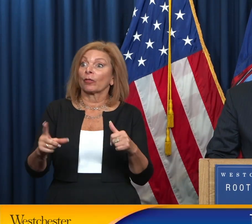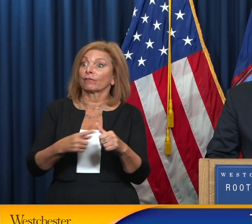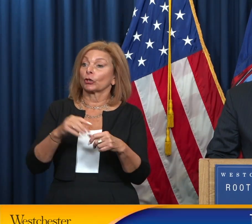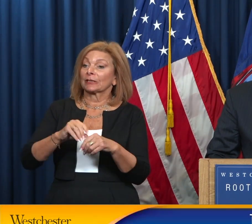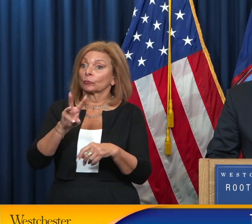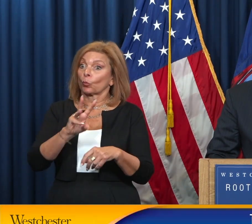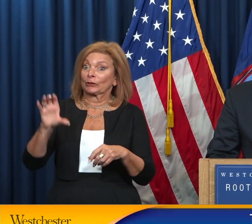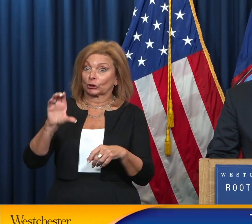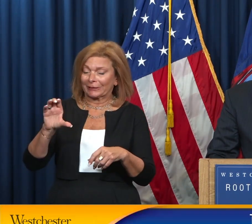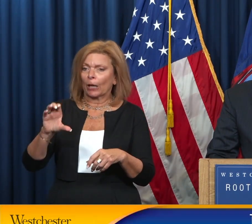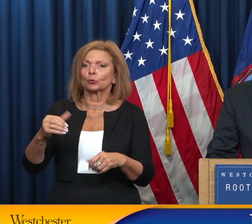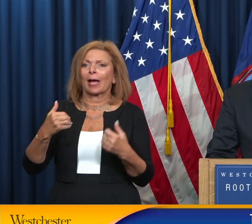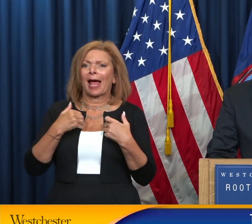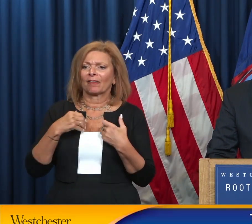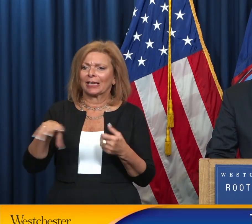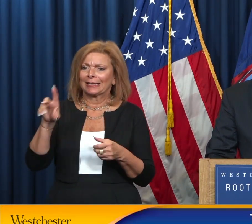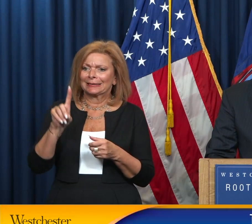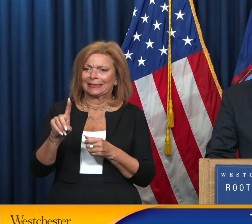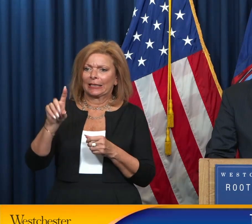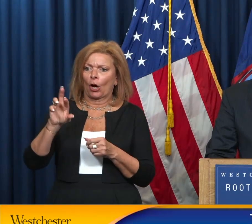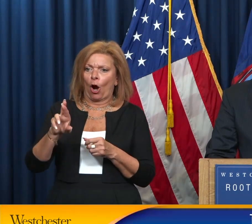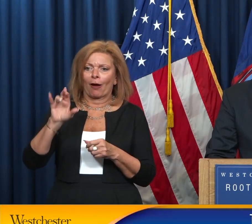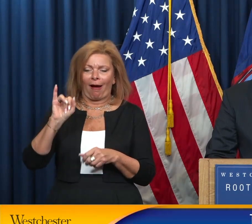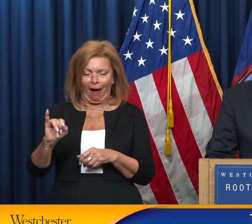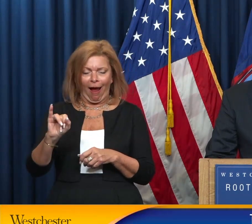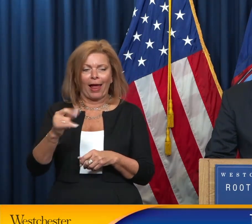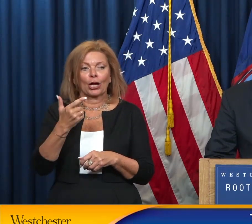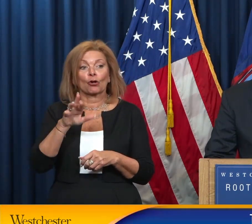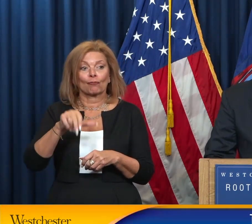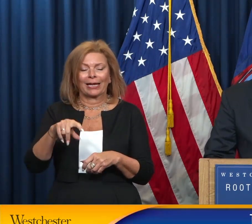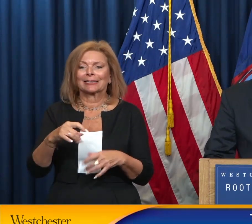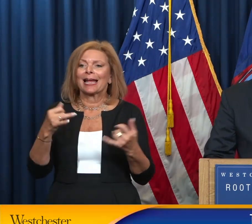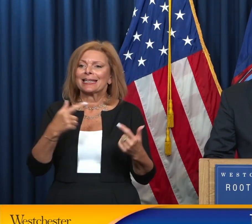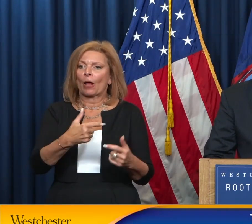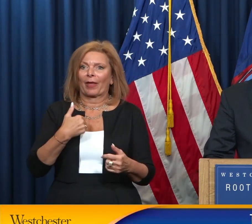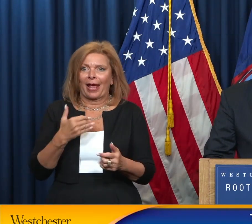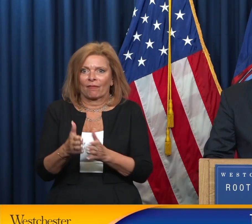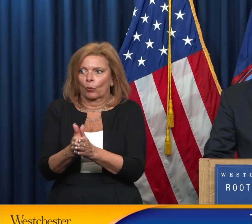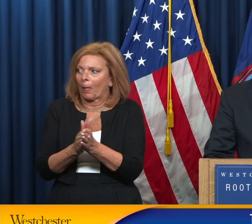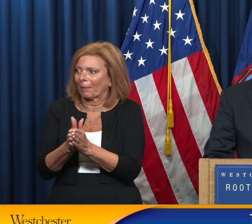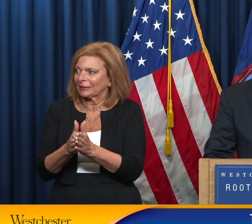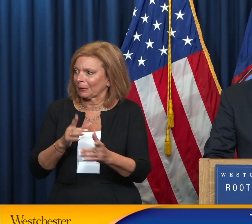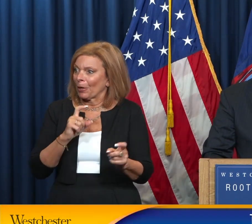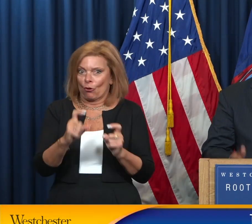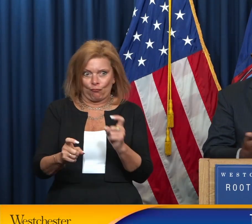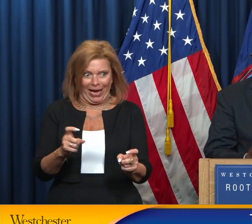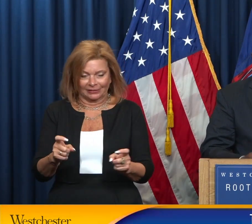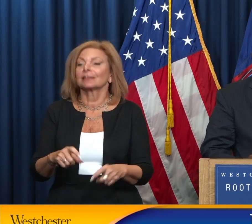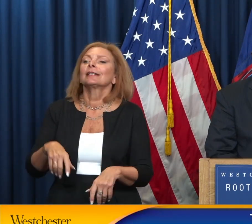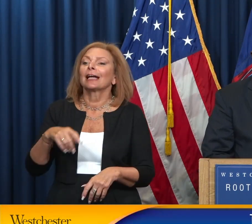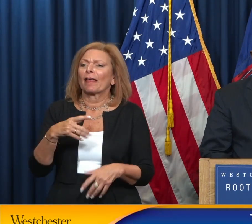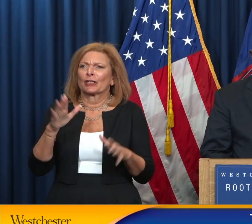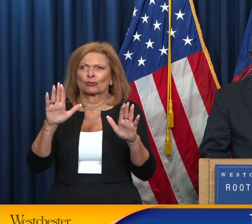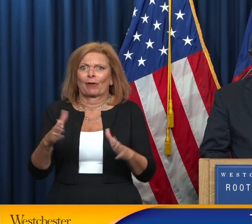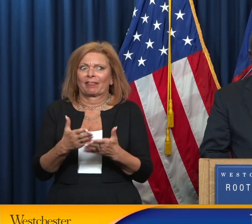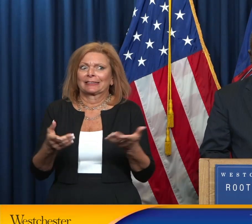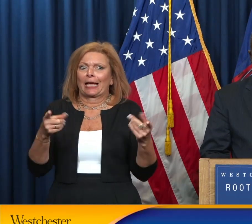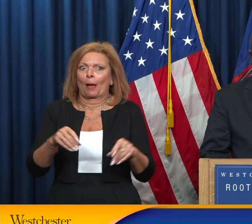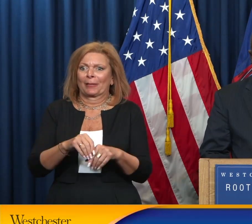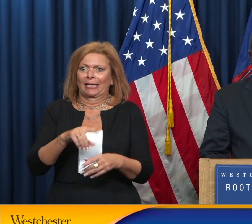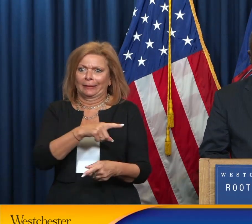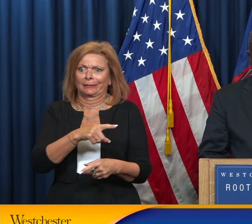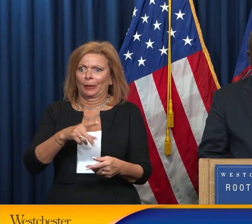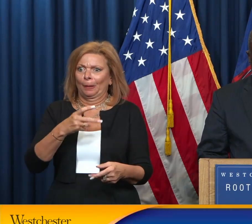DRI grant, and now they have additional to that, the momentum grant. And there's great things happening in the city of Peekskill. Mayor McKenzie.